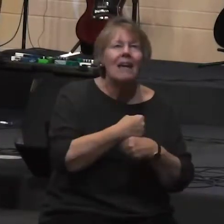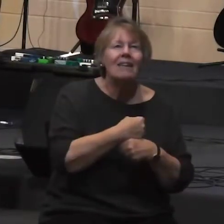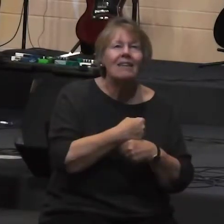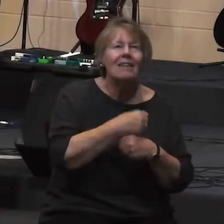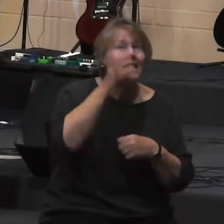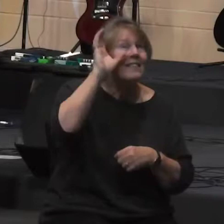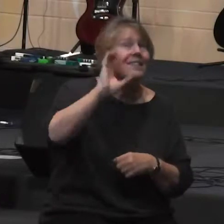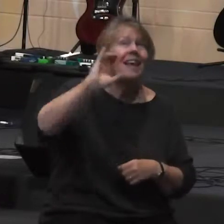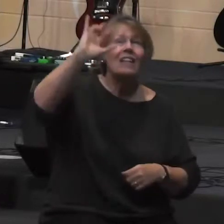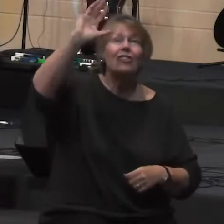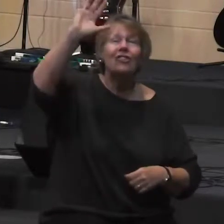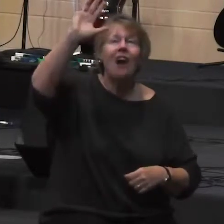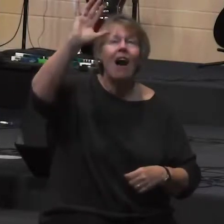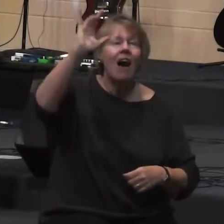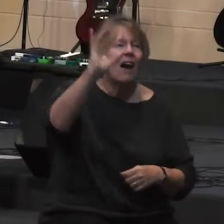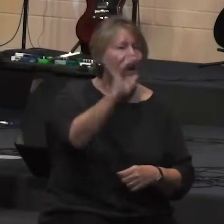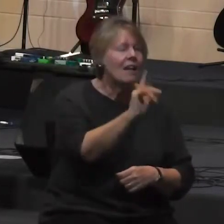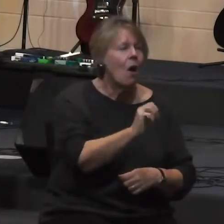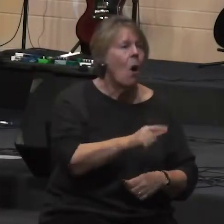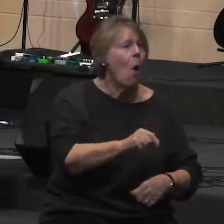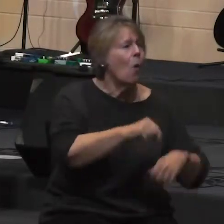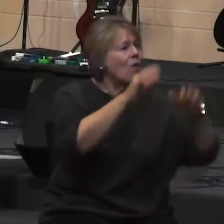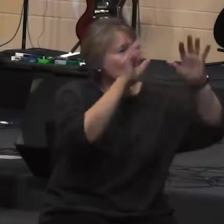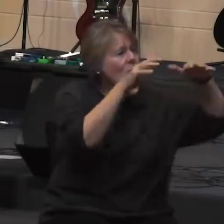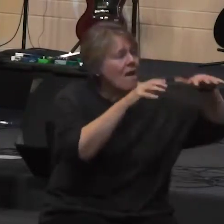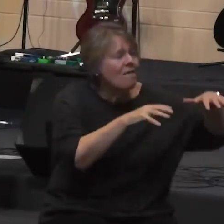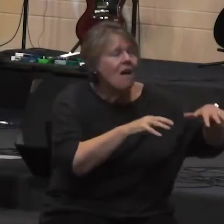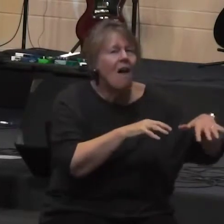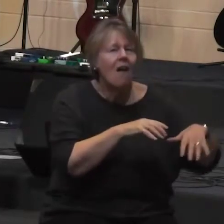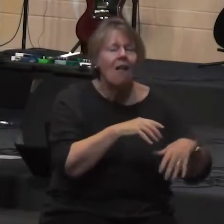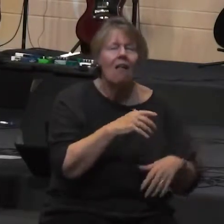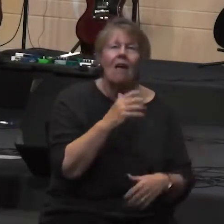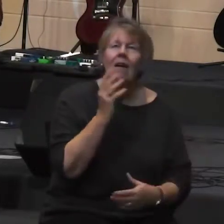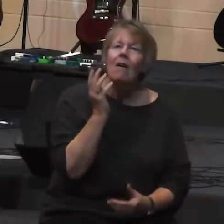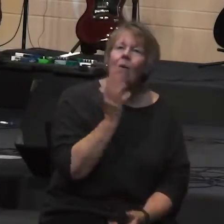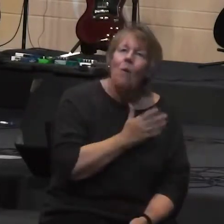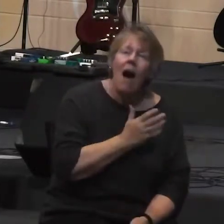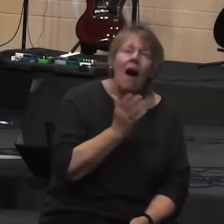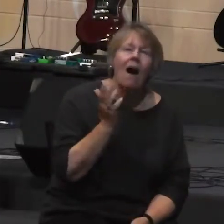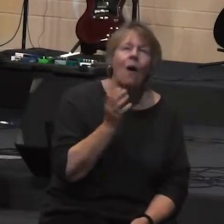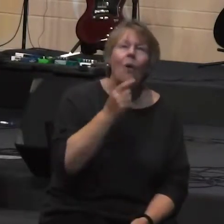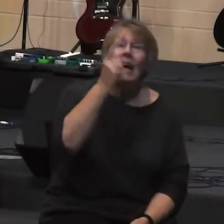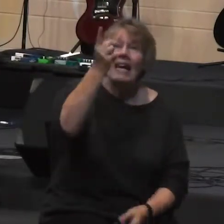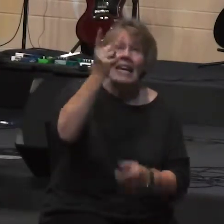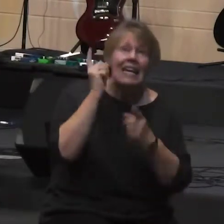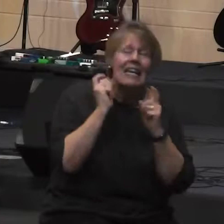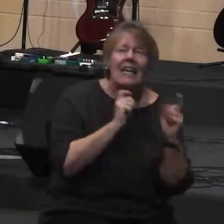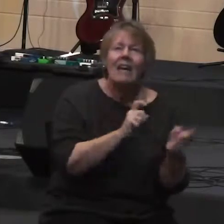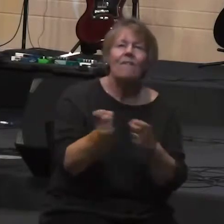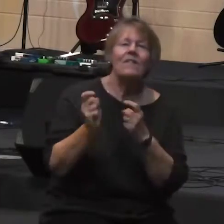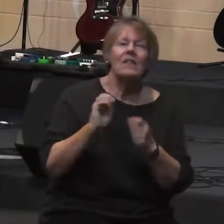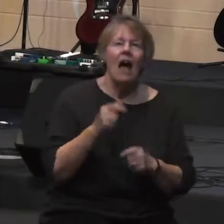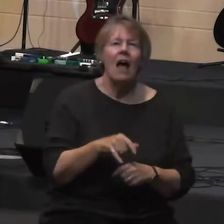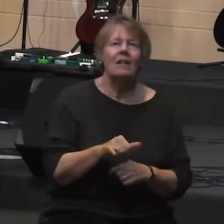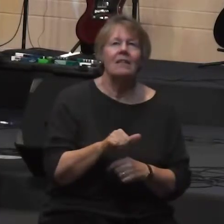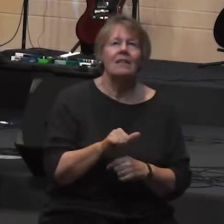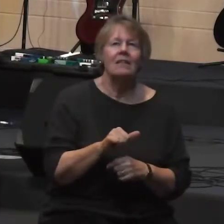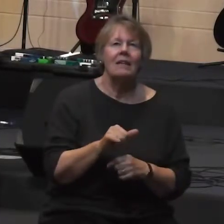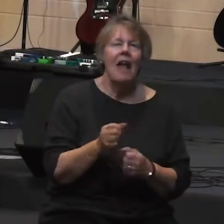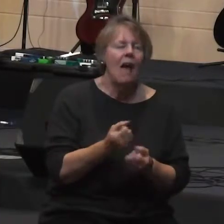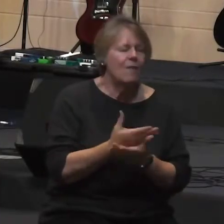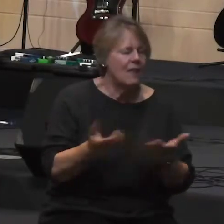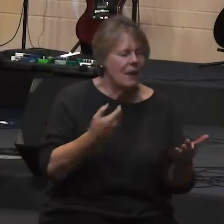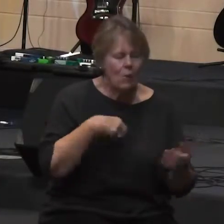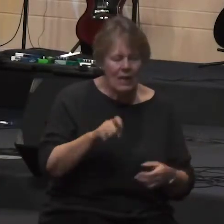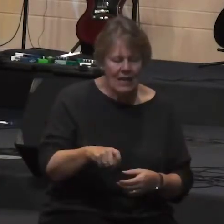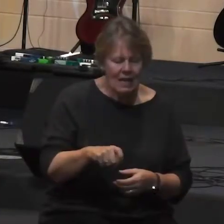provided not by our own hand but only because he gives us what we need to make it so what would it be like to learn and practice